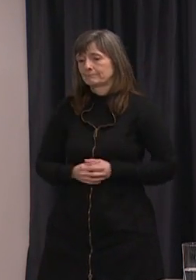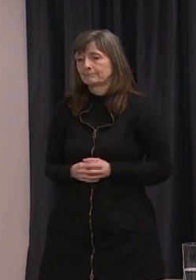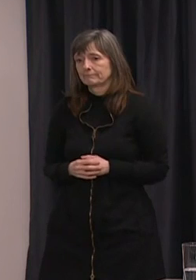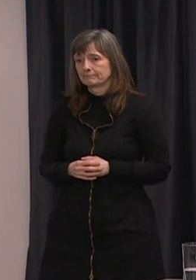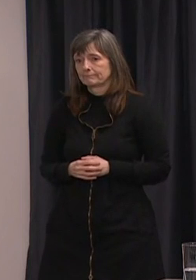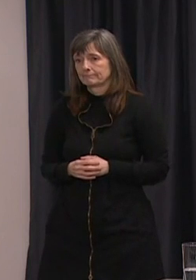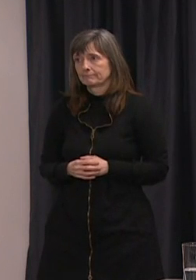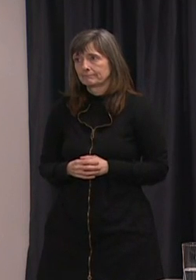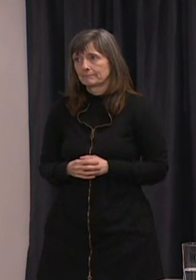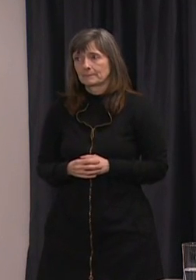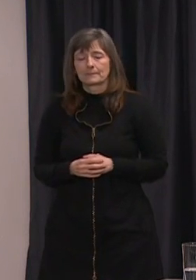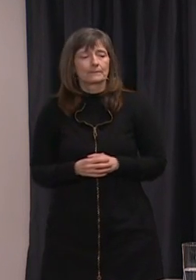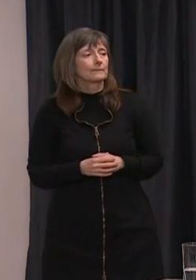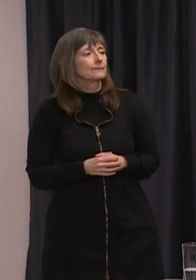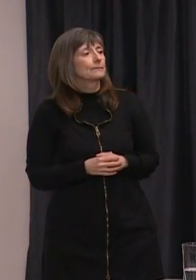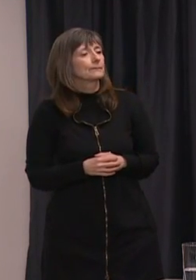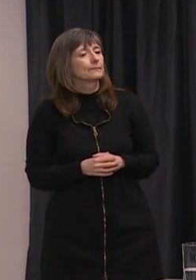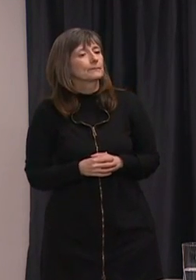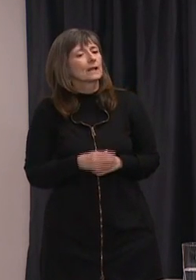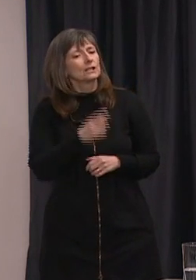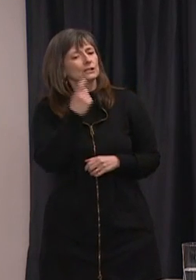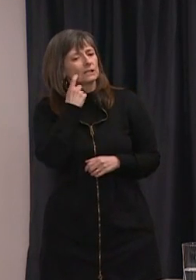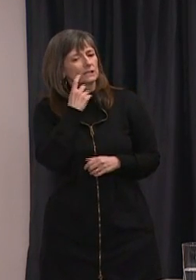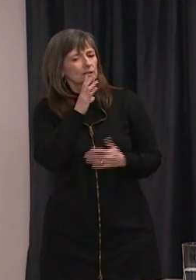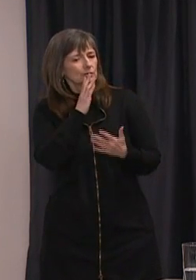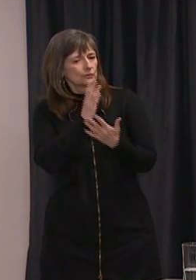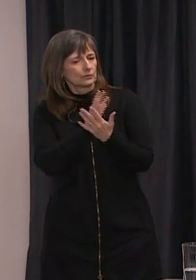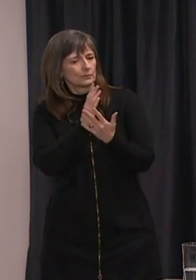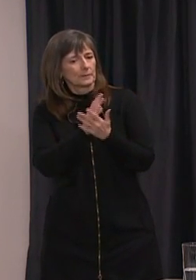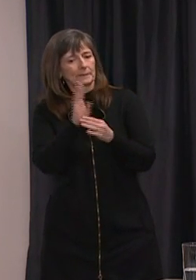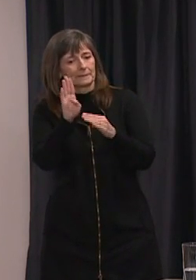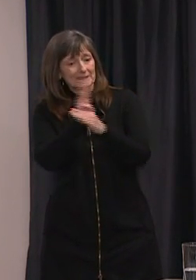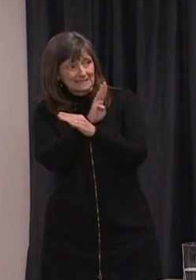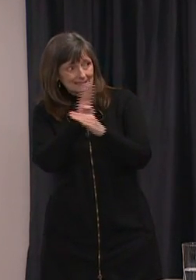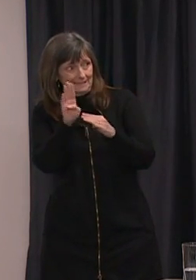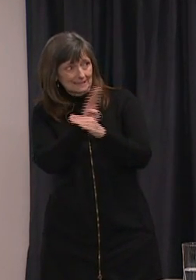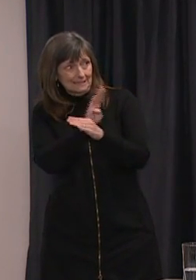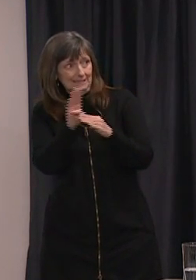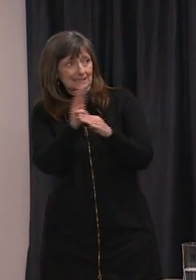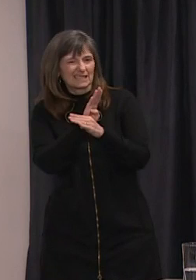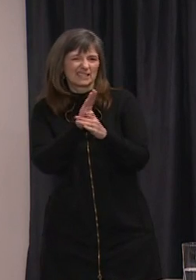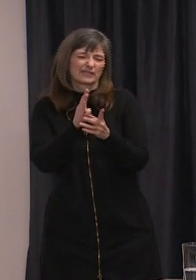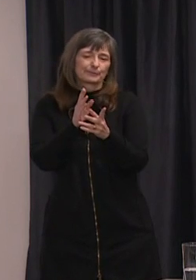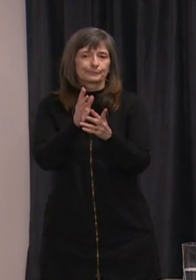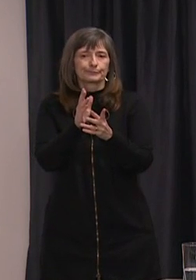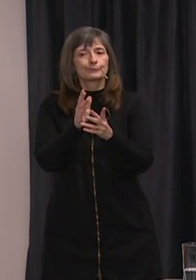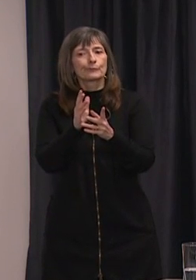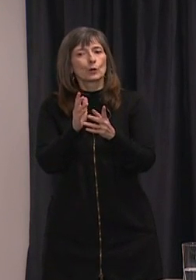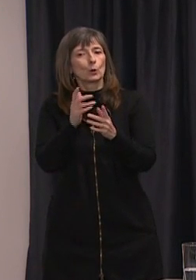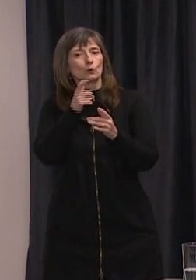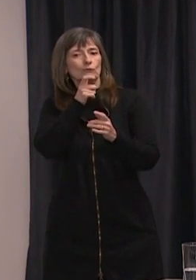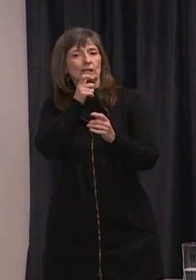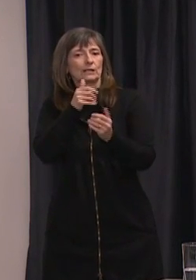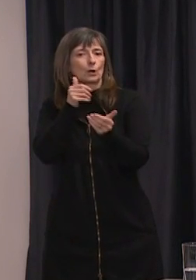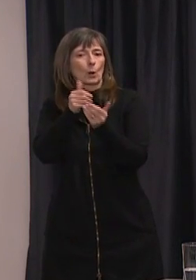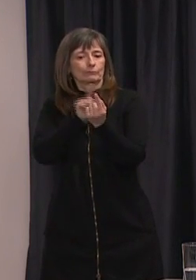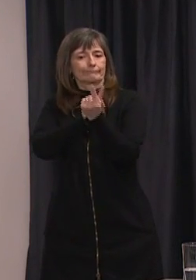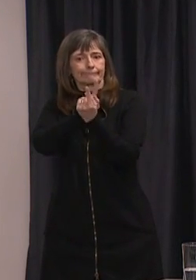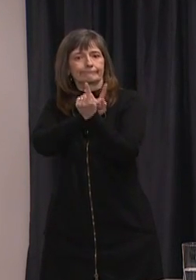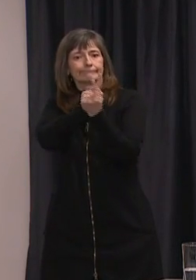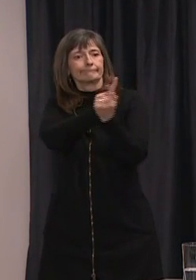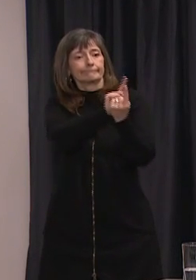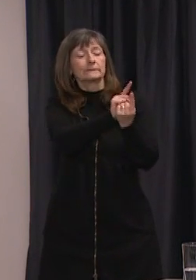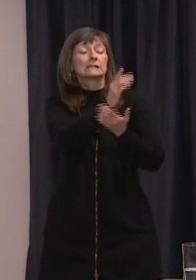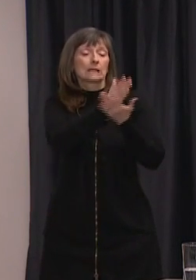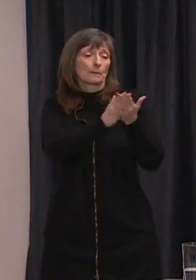virus. You talked a lot about businesses that are I guess customer facing and some of those that